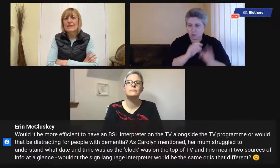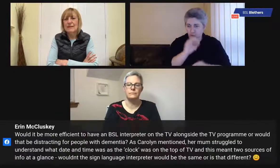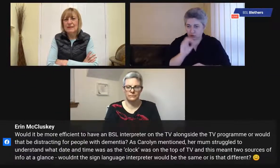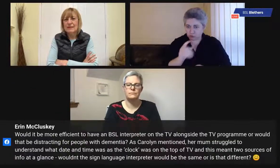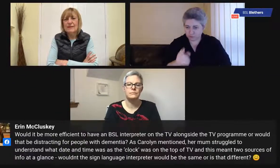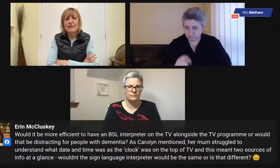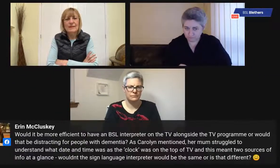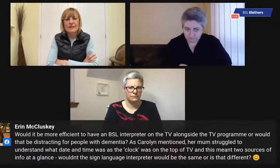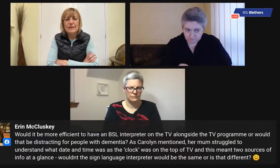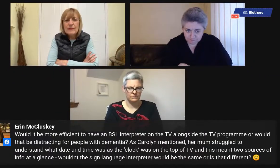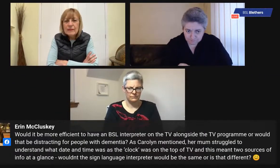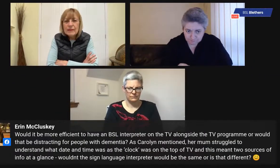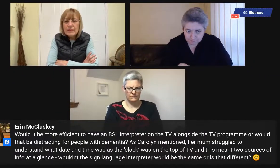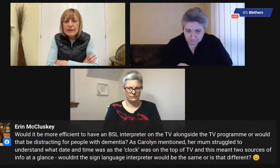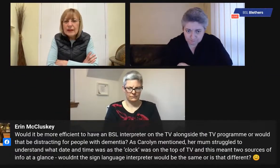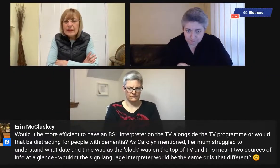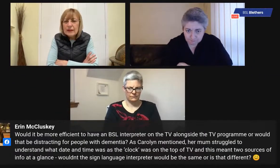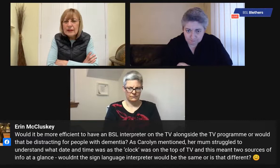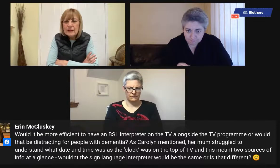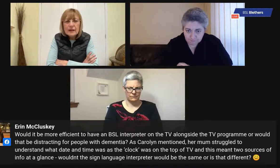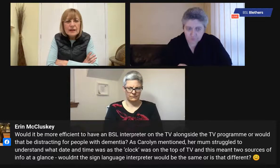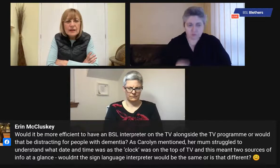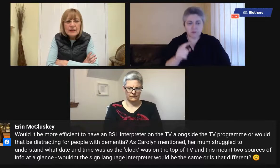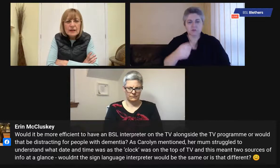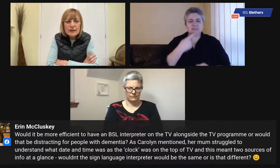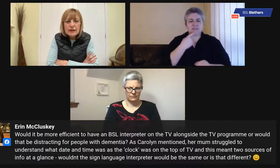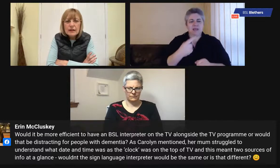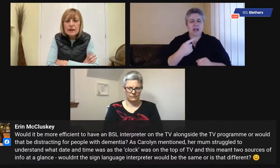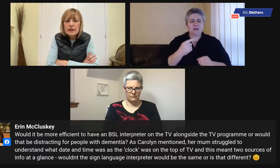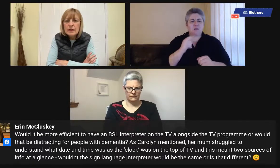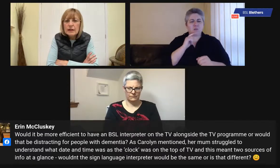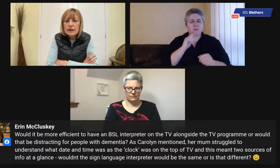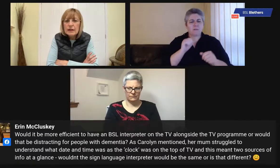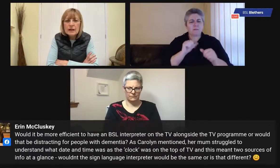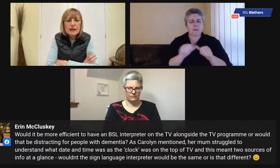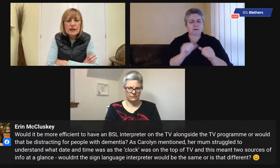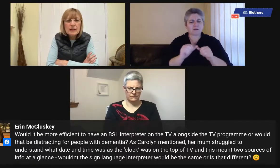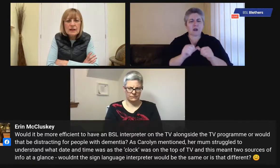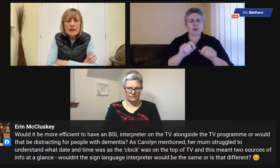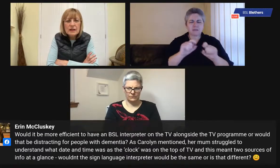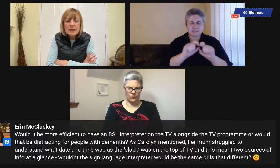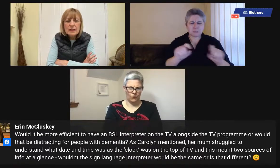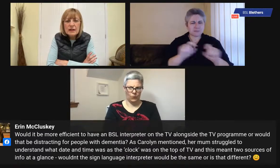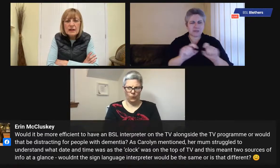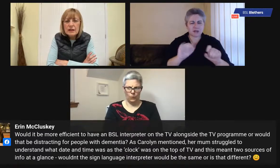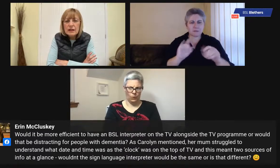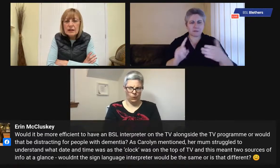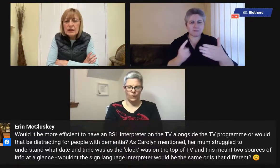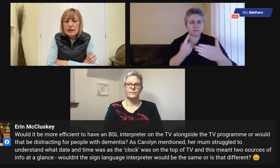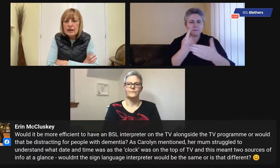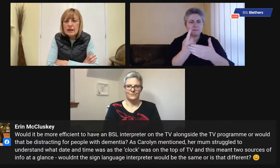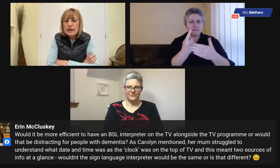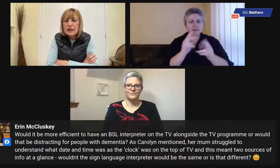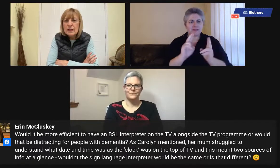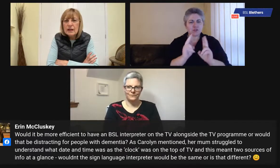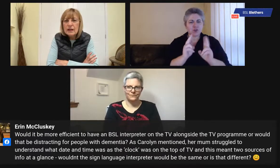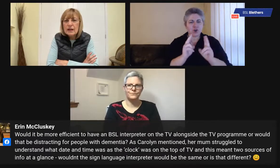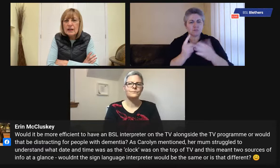And we now have another question from Erin McCluskey, who says, would it be more efficient to have a BSL